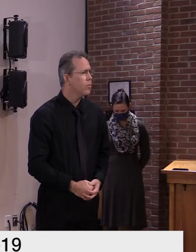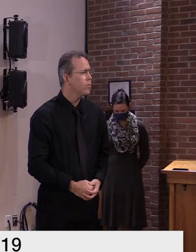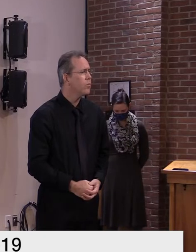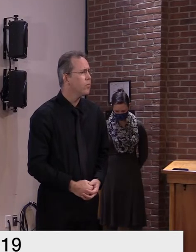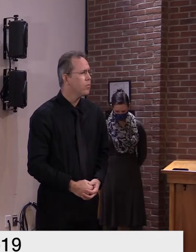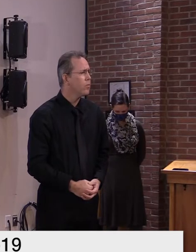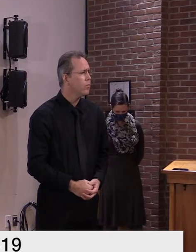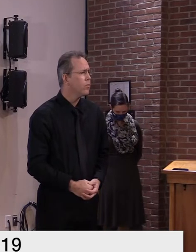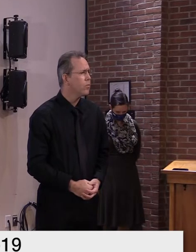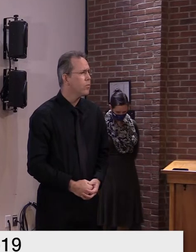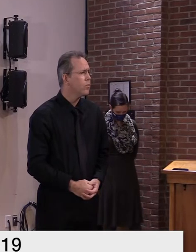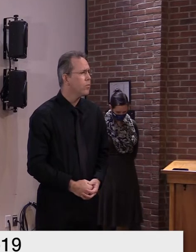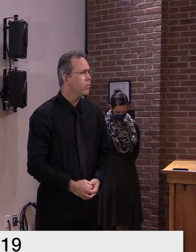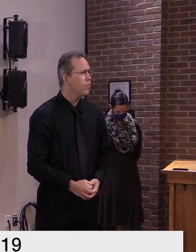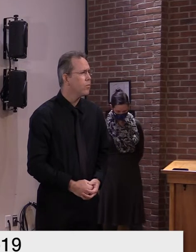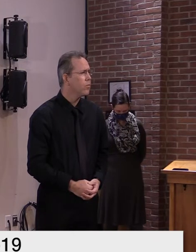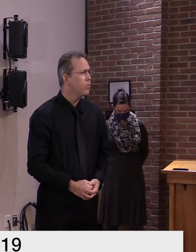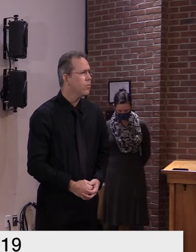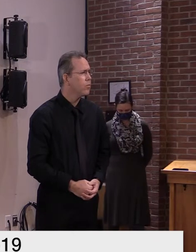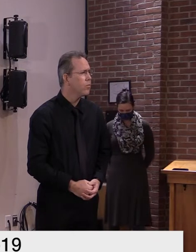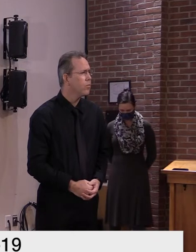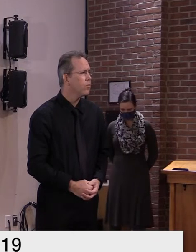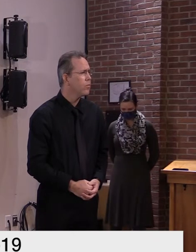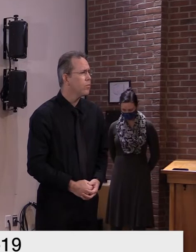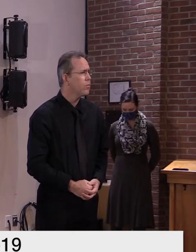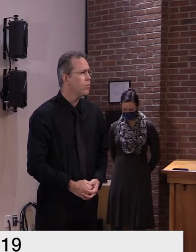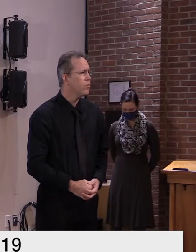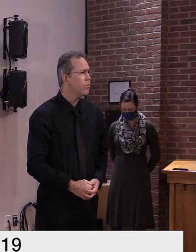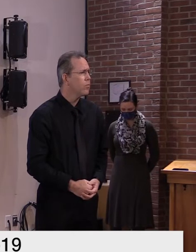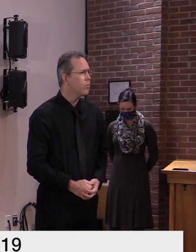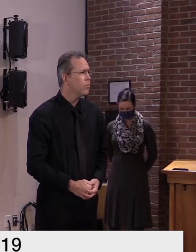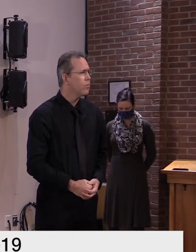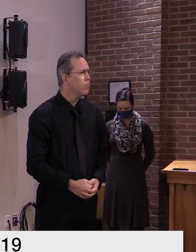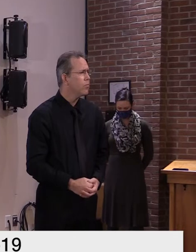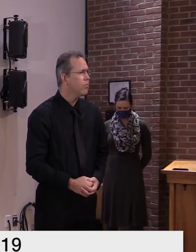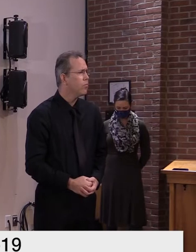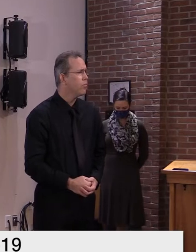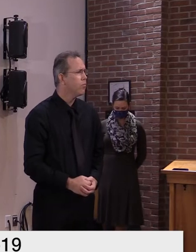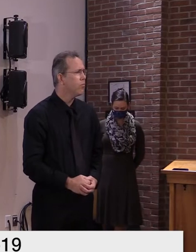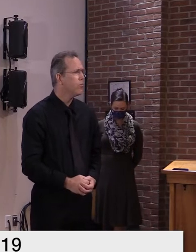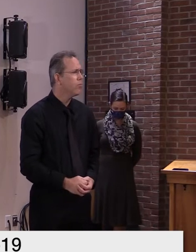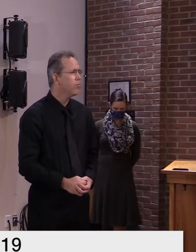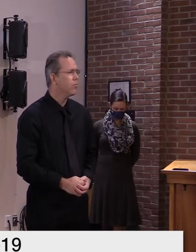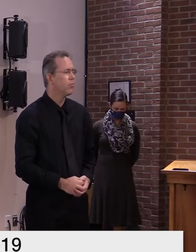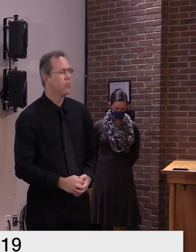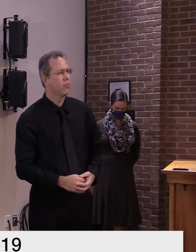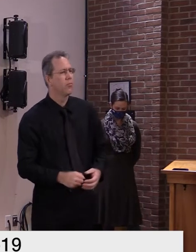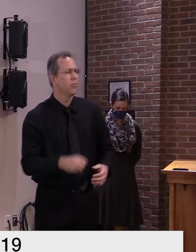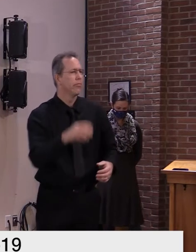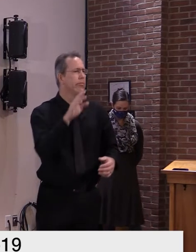not they come ill later i mean is this part of a